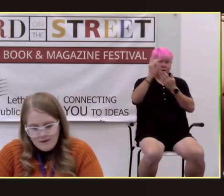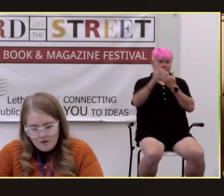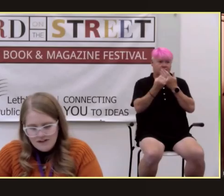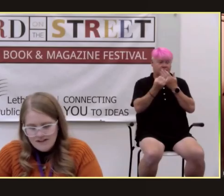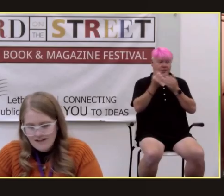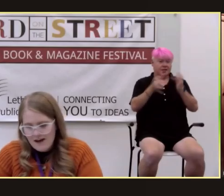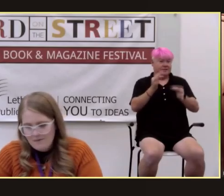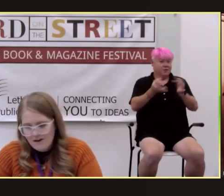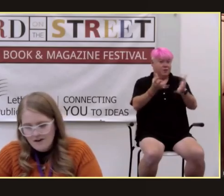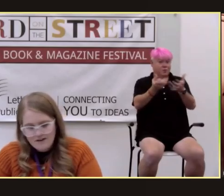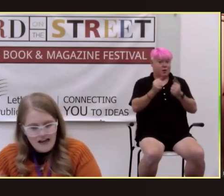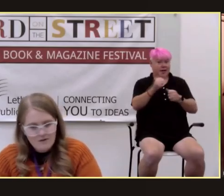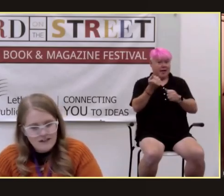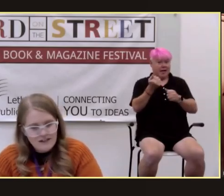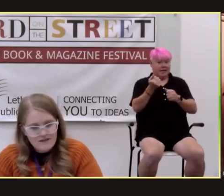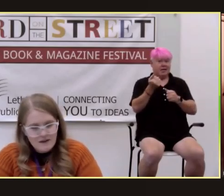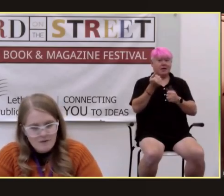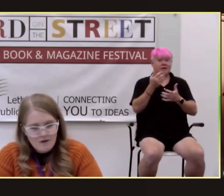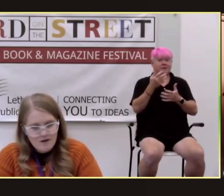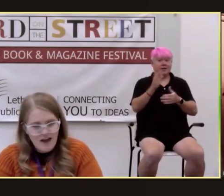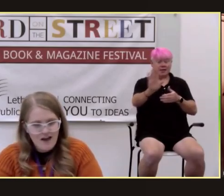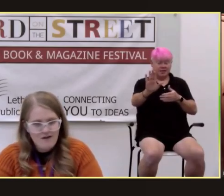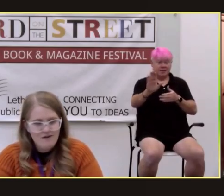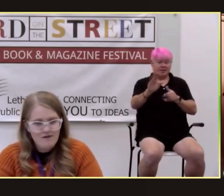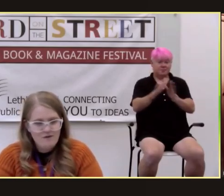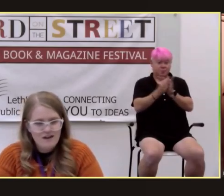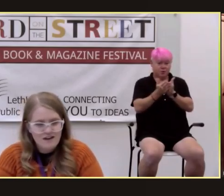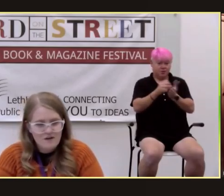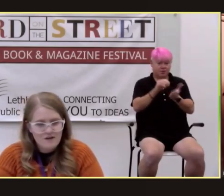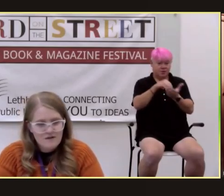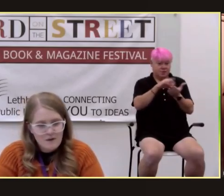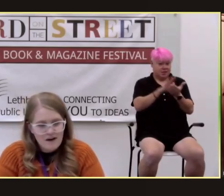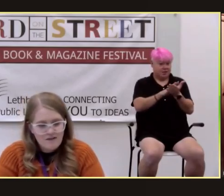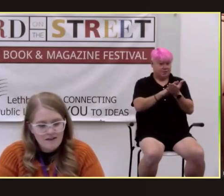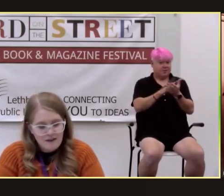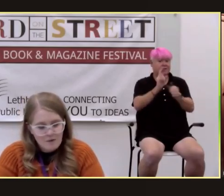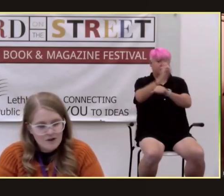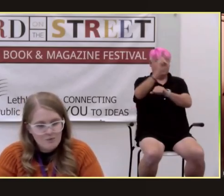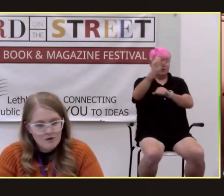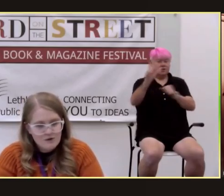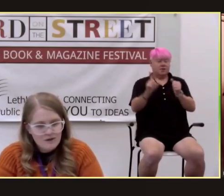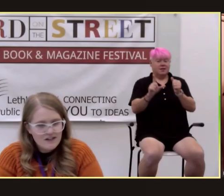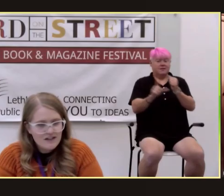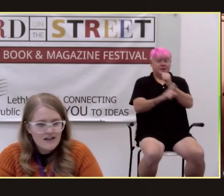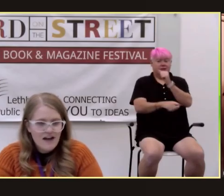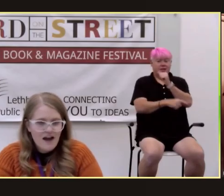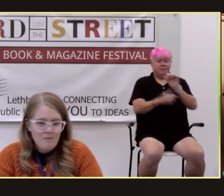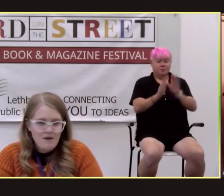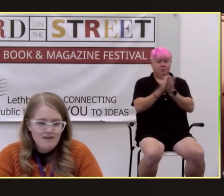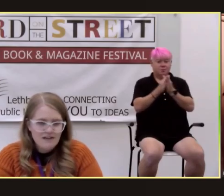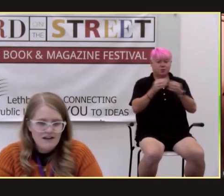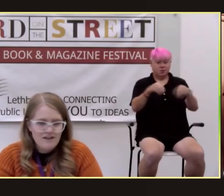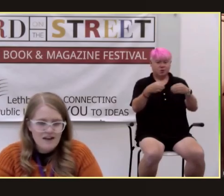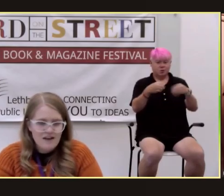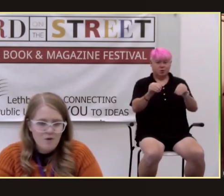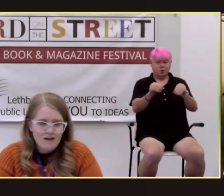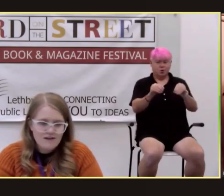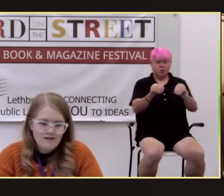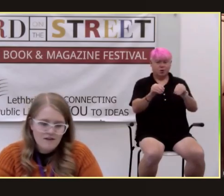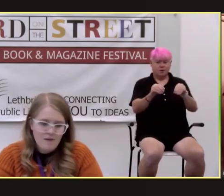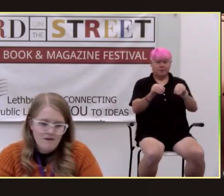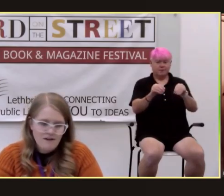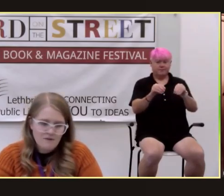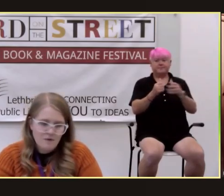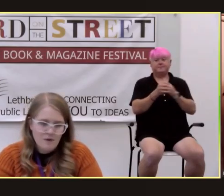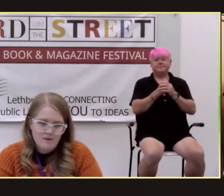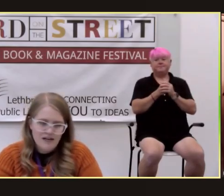robert's books um there are signed ones available uh through the university of lethbridge bookstore um by visiting the watts